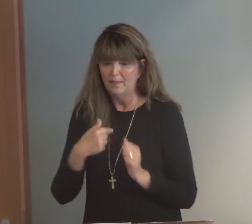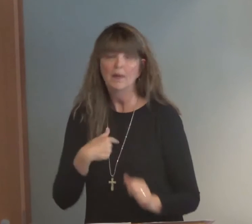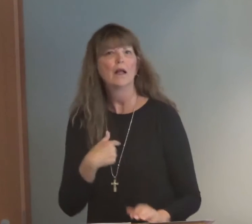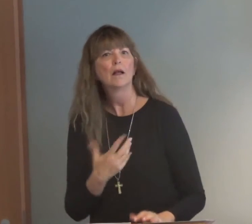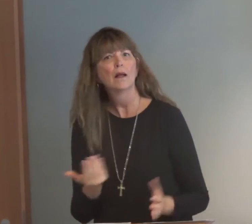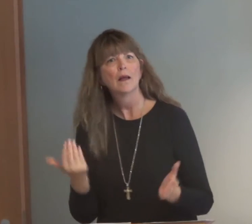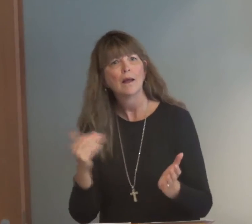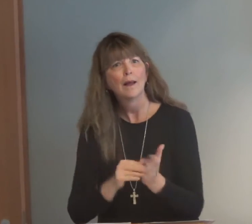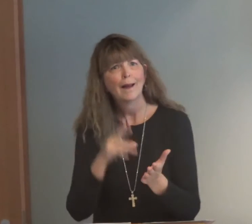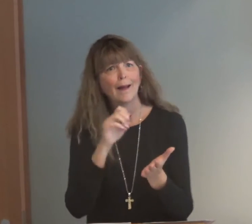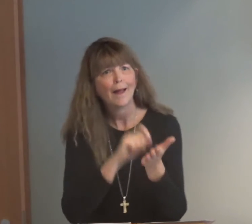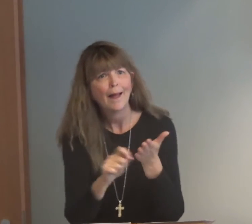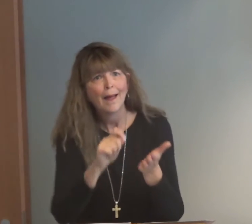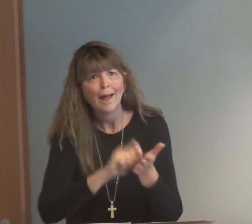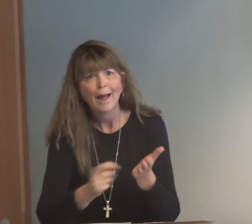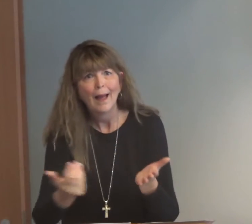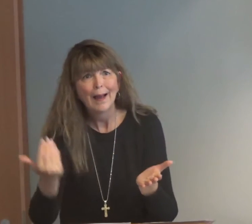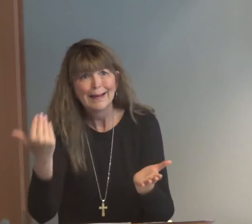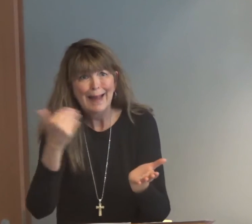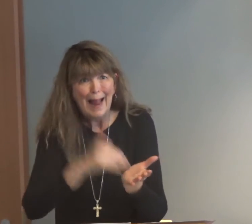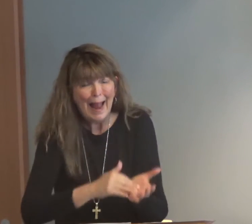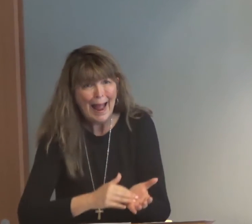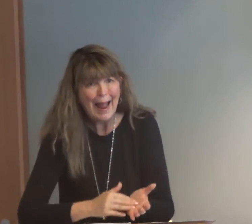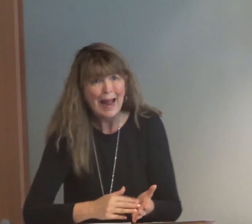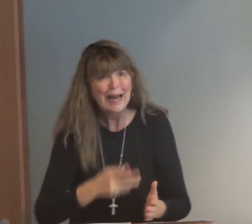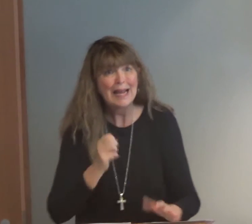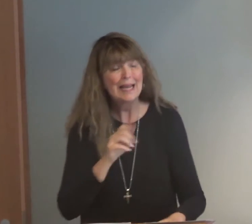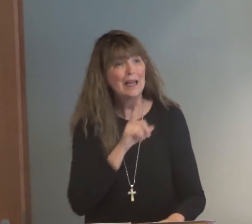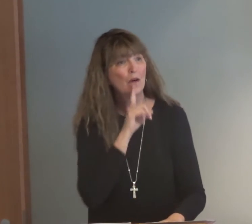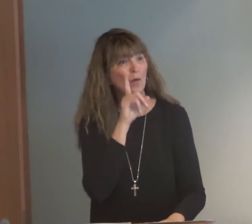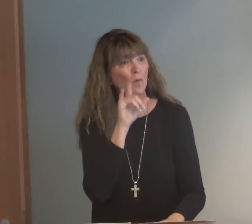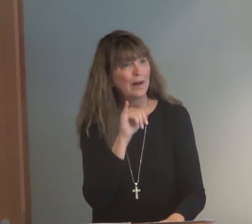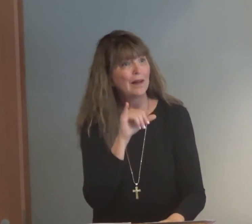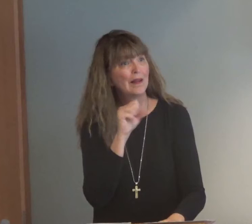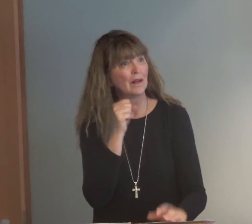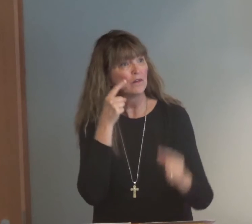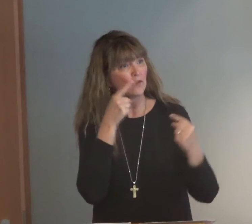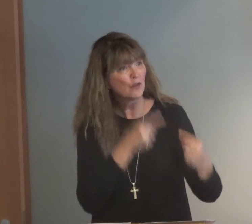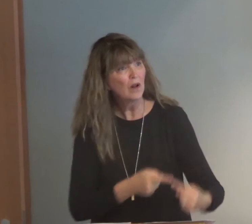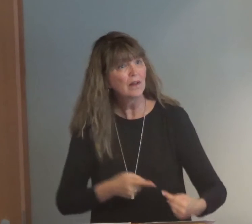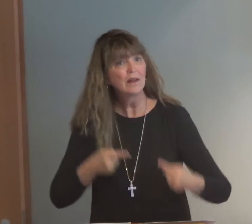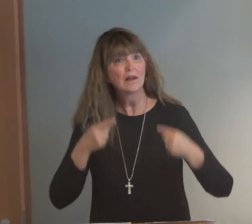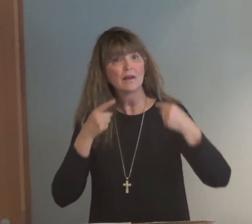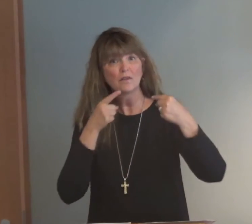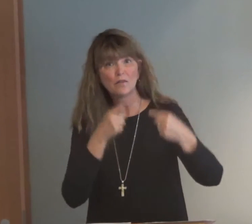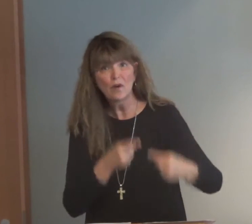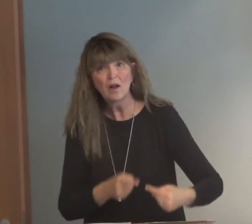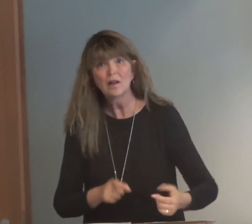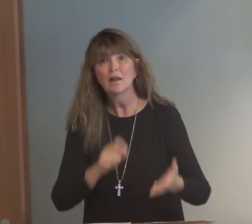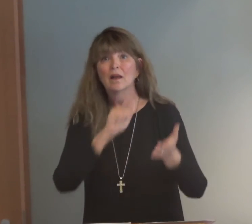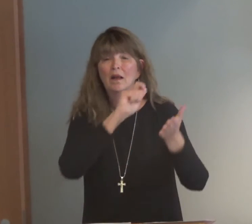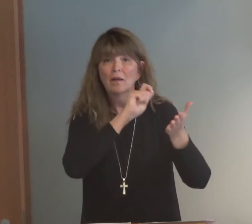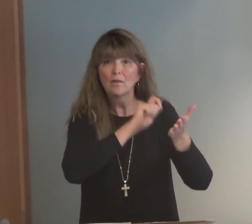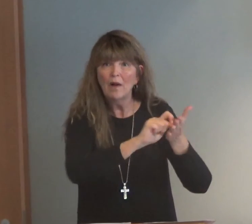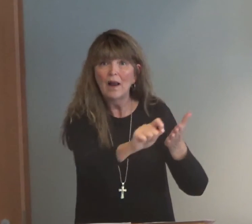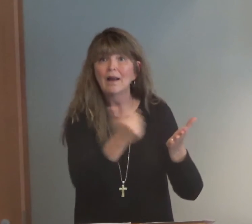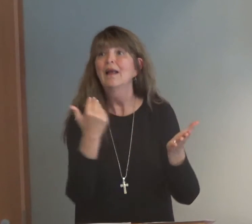I want to do good, but the enemy is right there with me at the same time. As you can see,